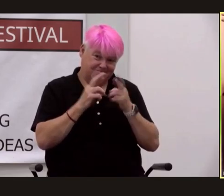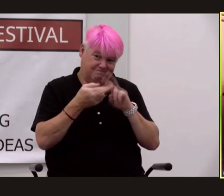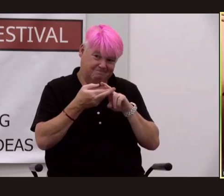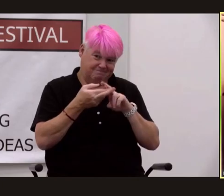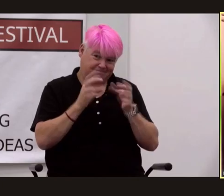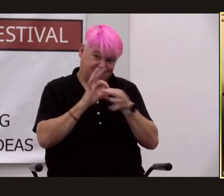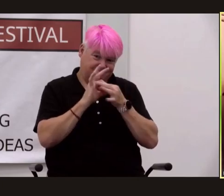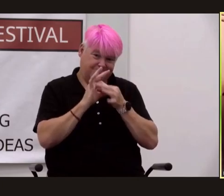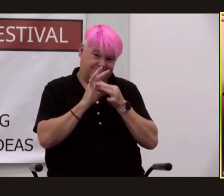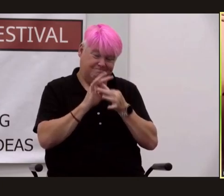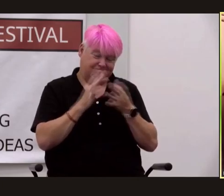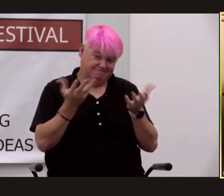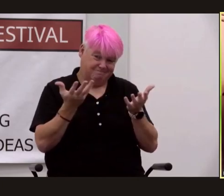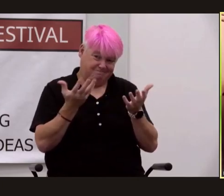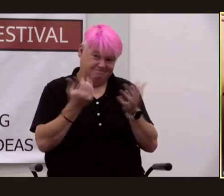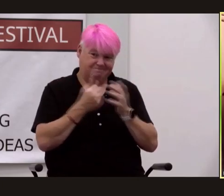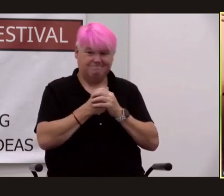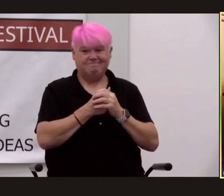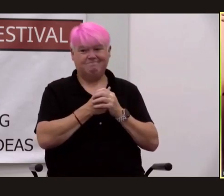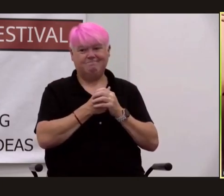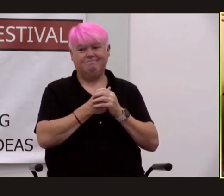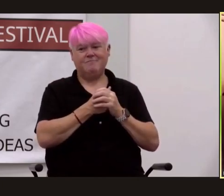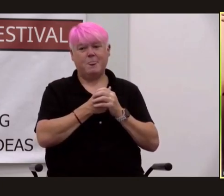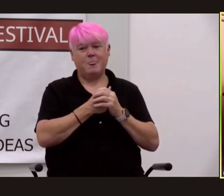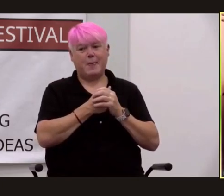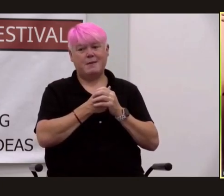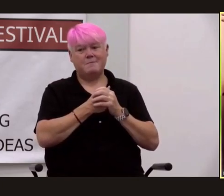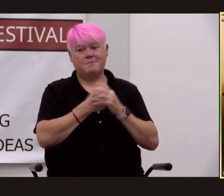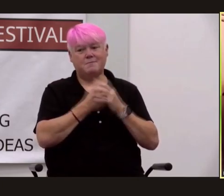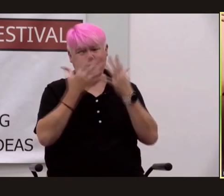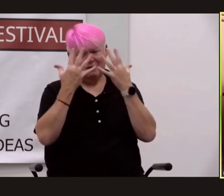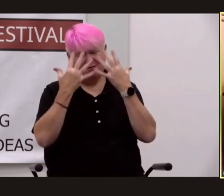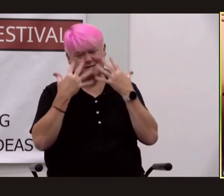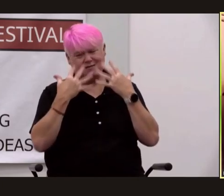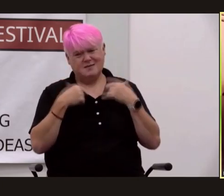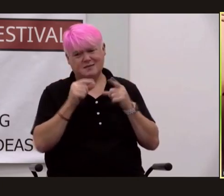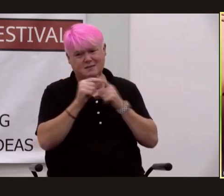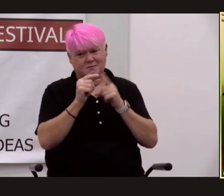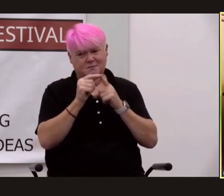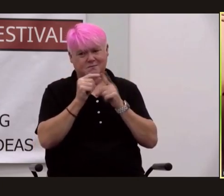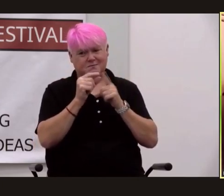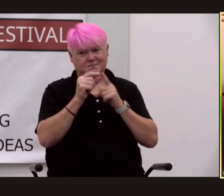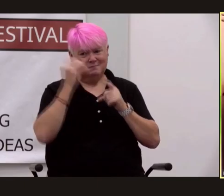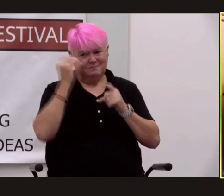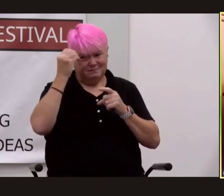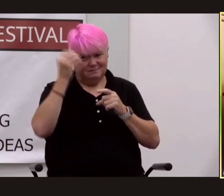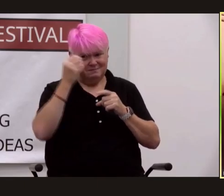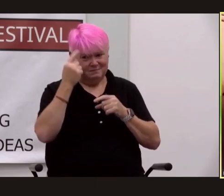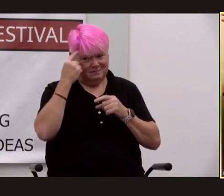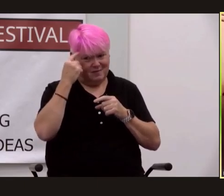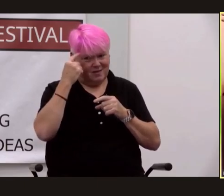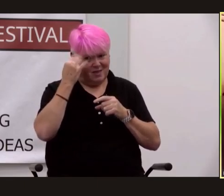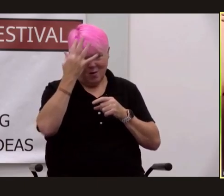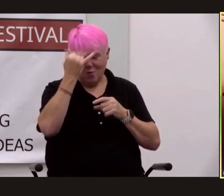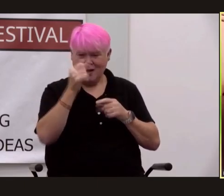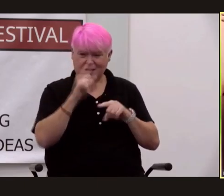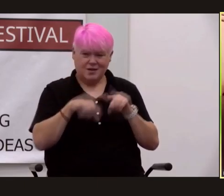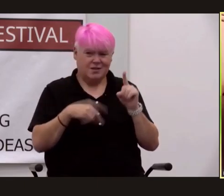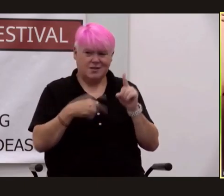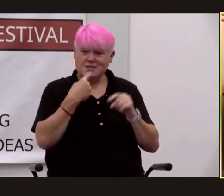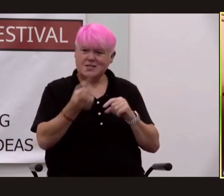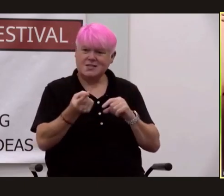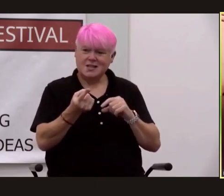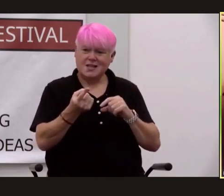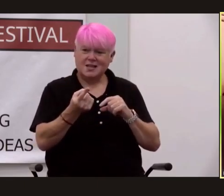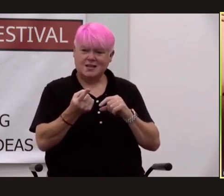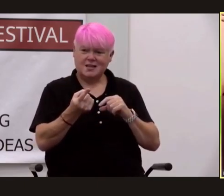such measured words oppie thought why couldn't he just say it loudly and